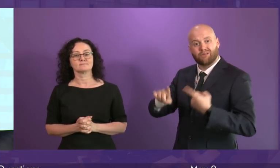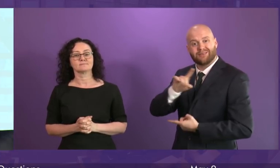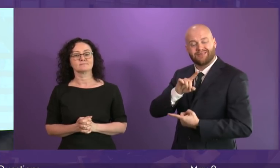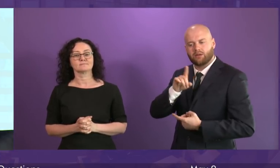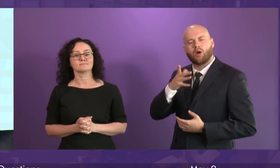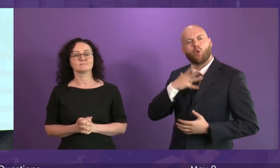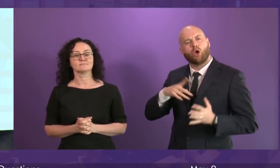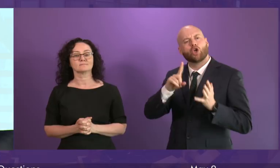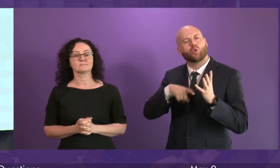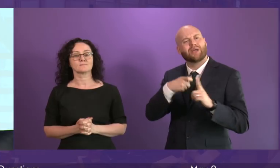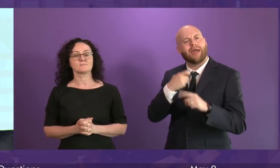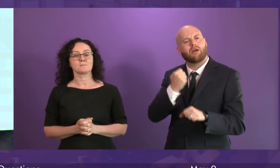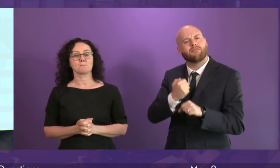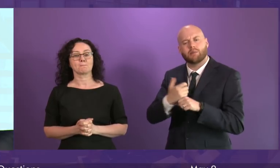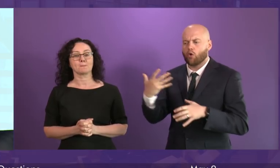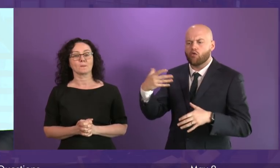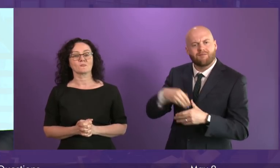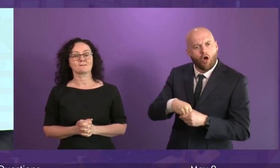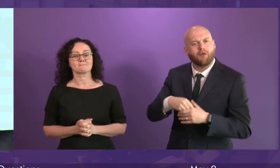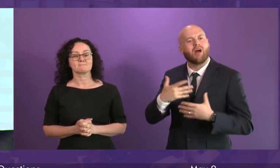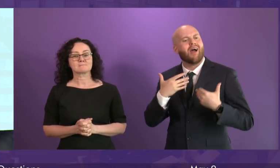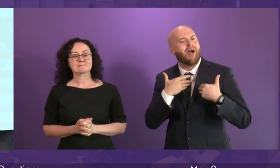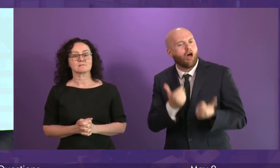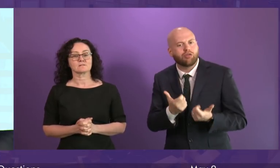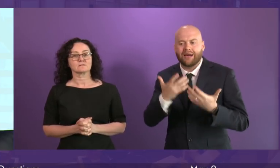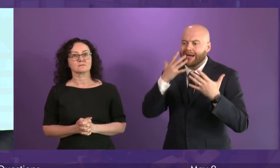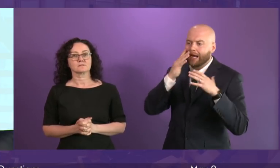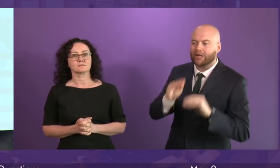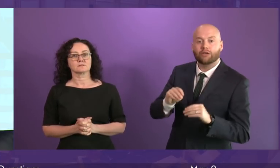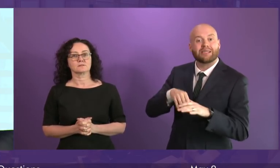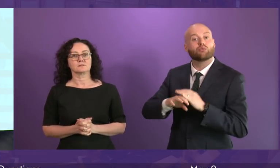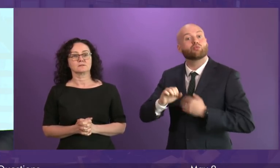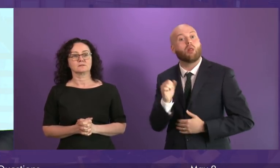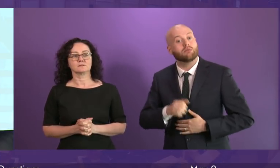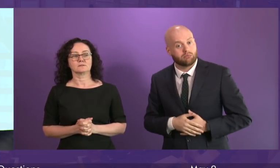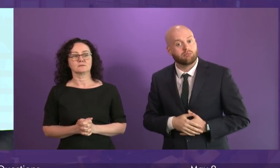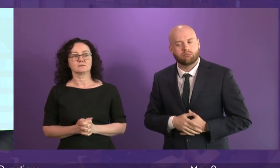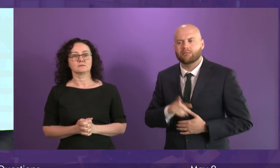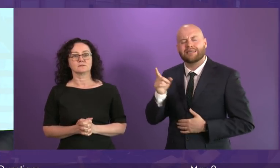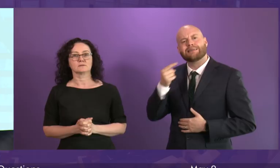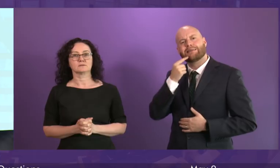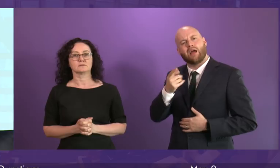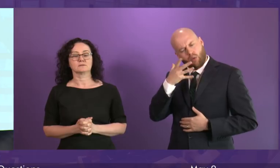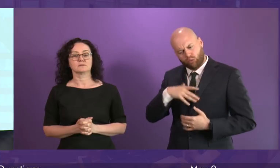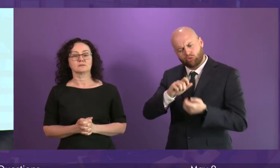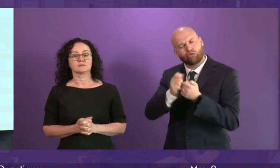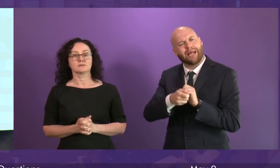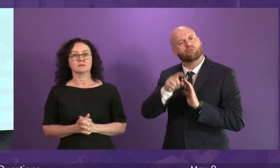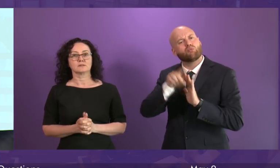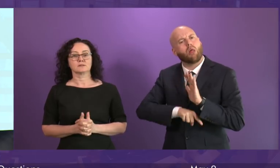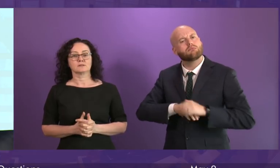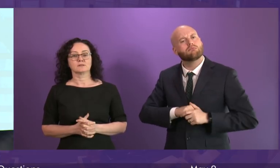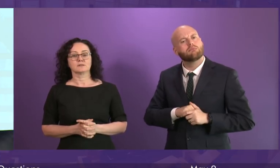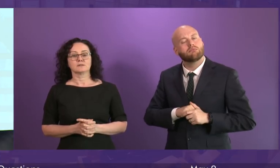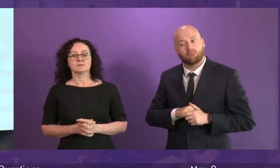devolved areas like health and education in Scotland. He said he wanted to change the rules to do that. Does the First